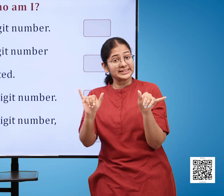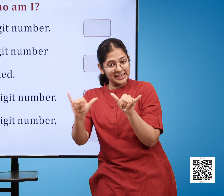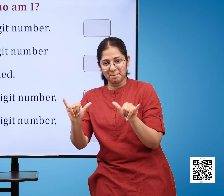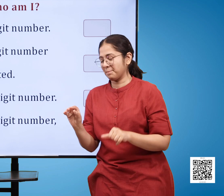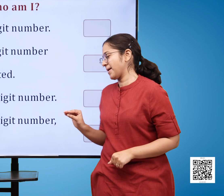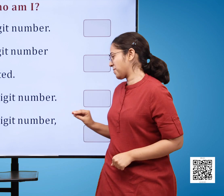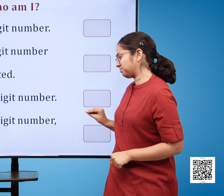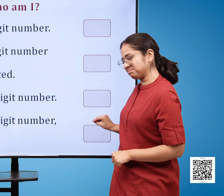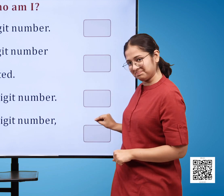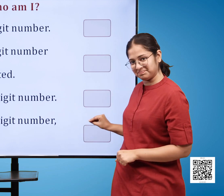blank